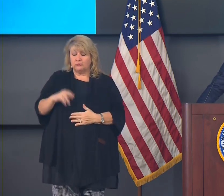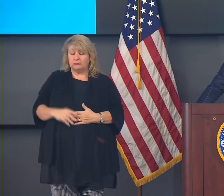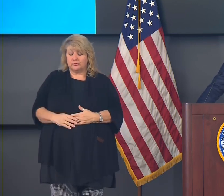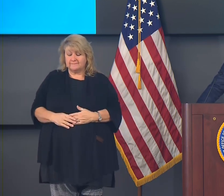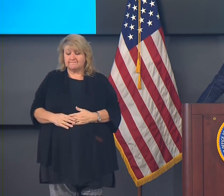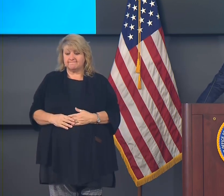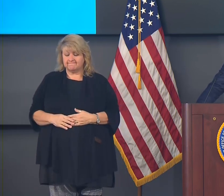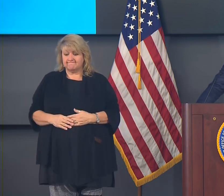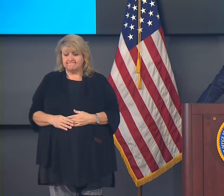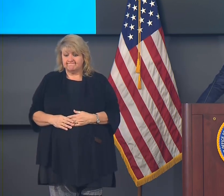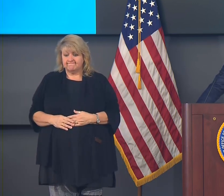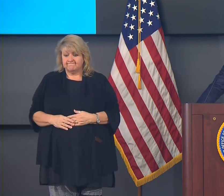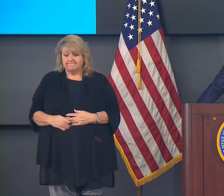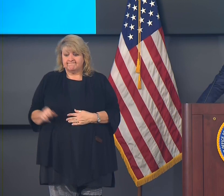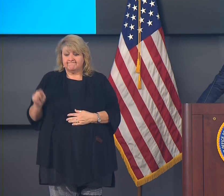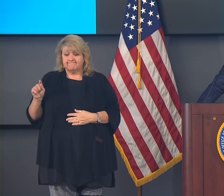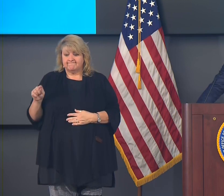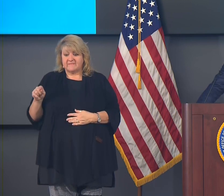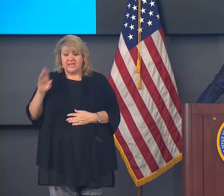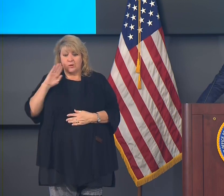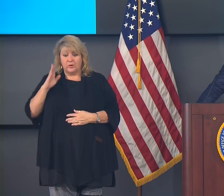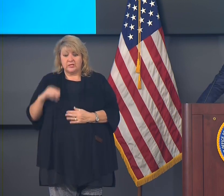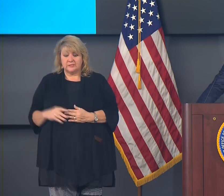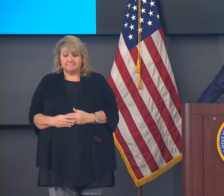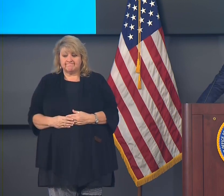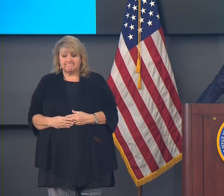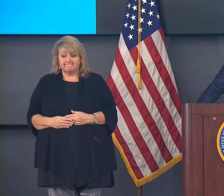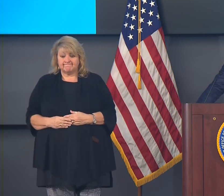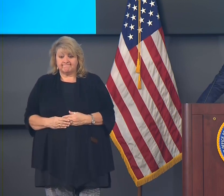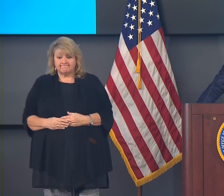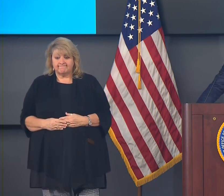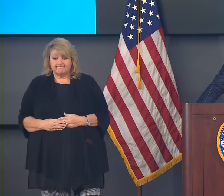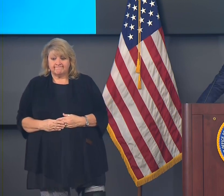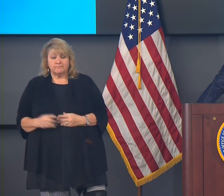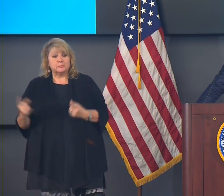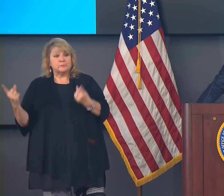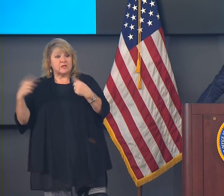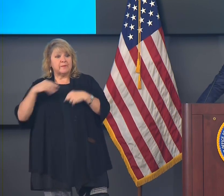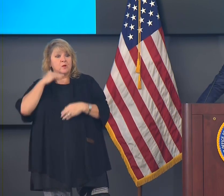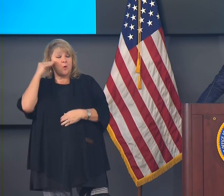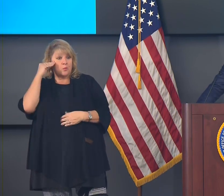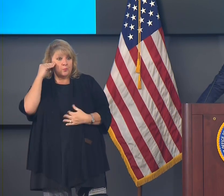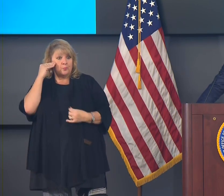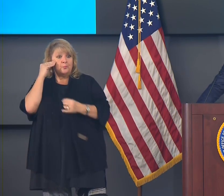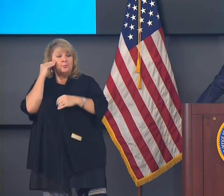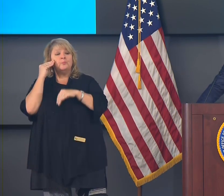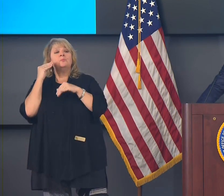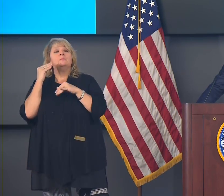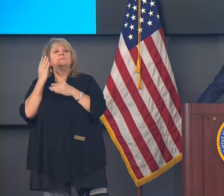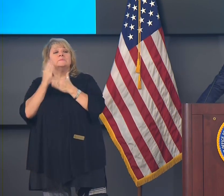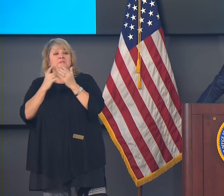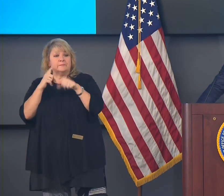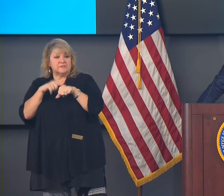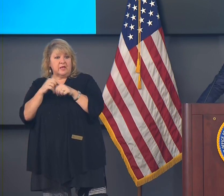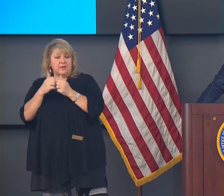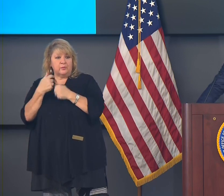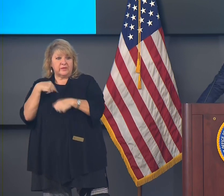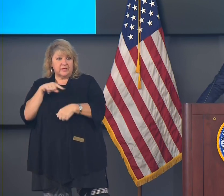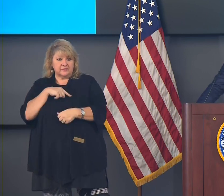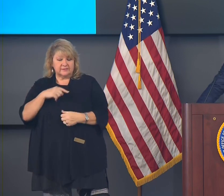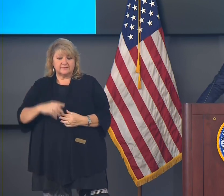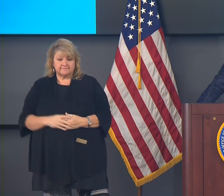and he will likely be coming home to spend some time with us.